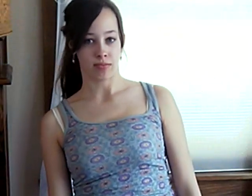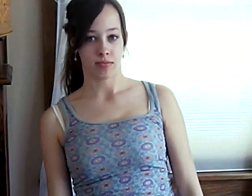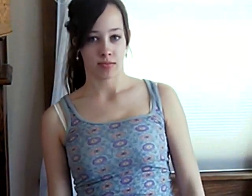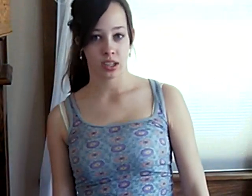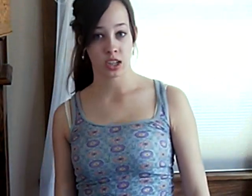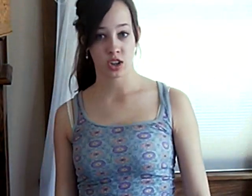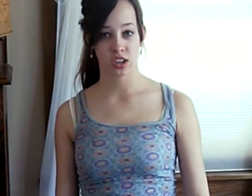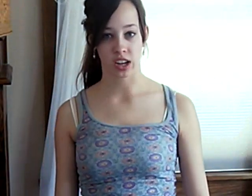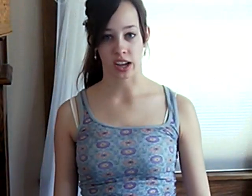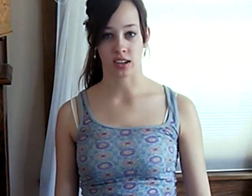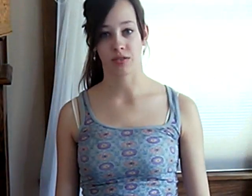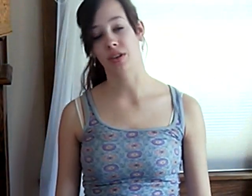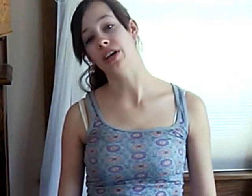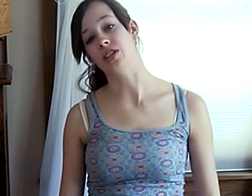in a chair today in a different location.